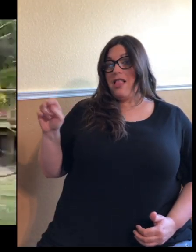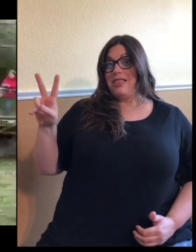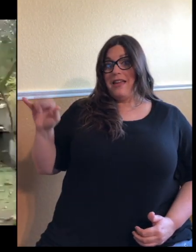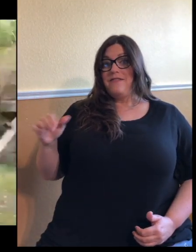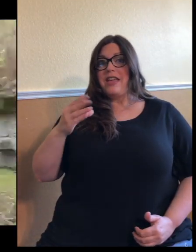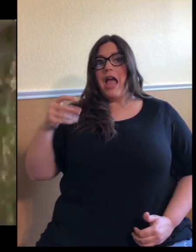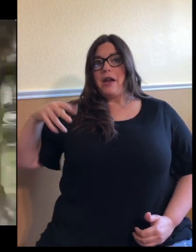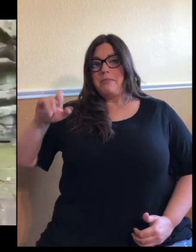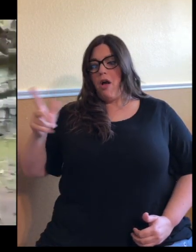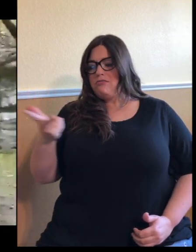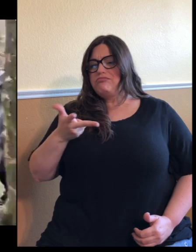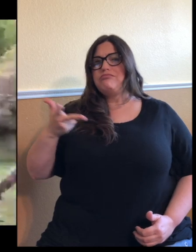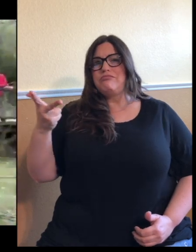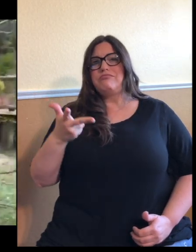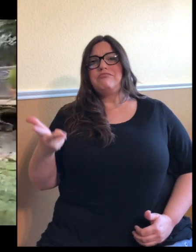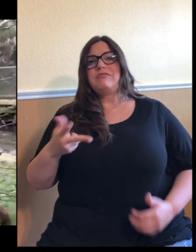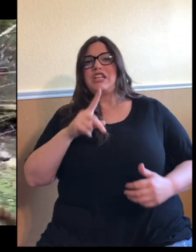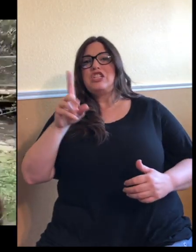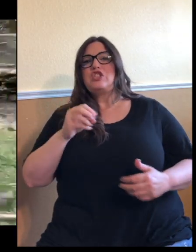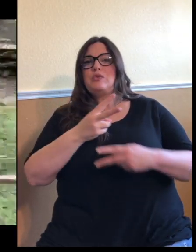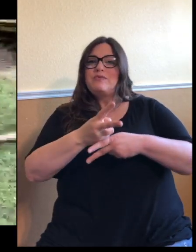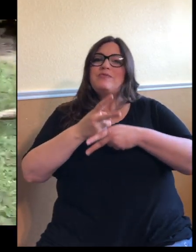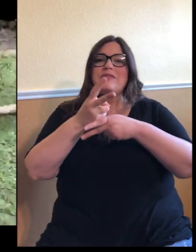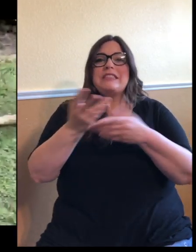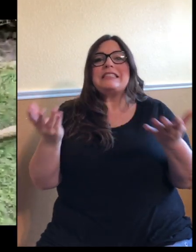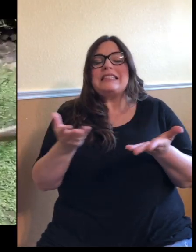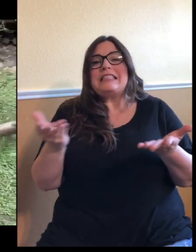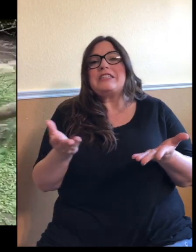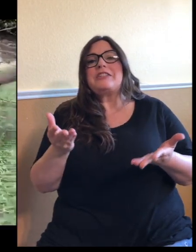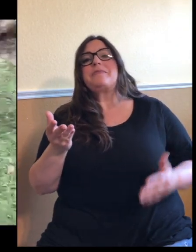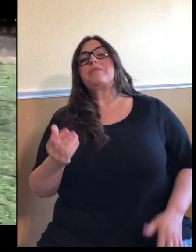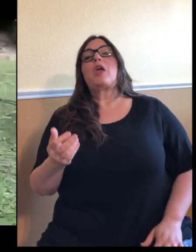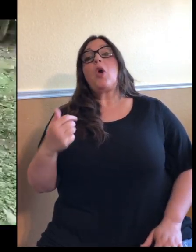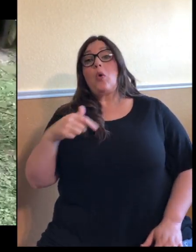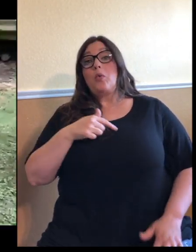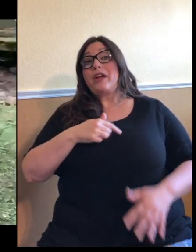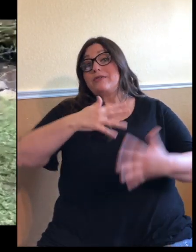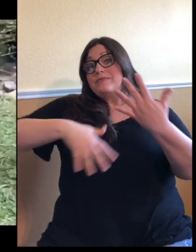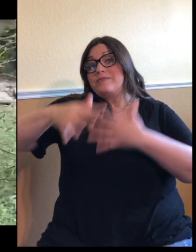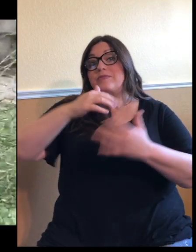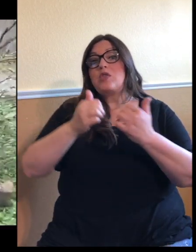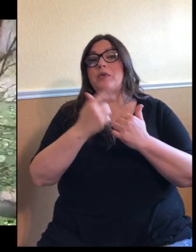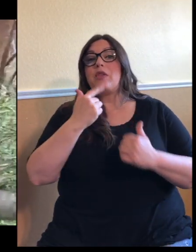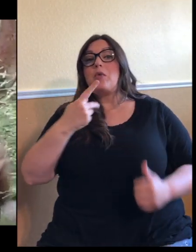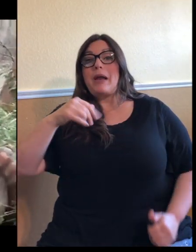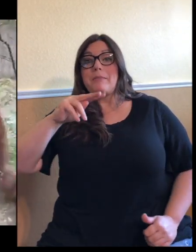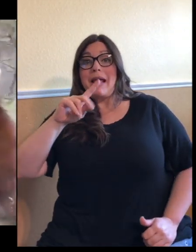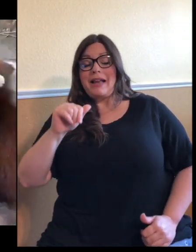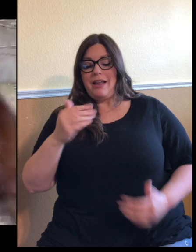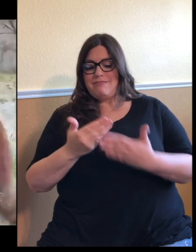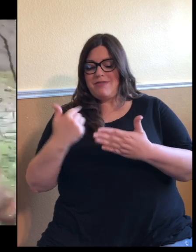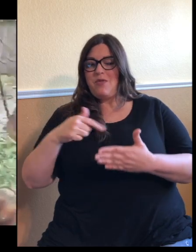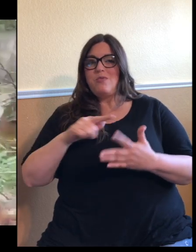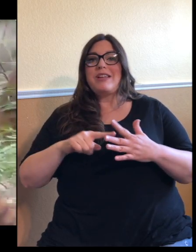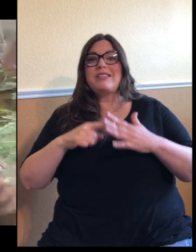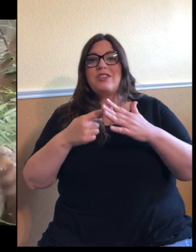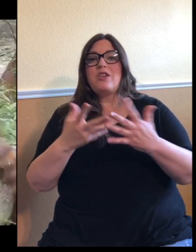Cincinnati Zoo. And today we're going to be hanging out with some of our red pandas. Before we get started, we just want remind you guys that you can